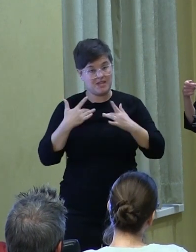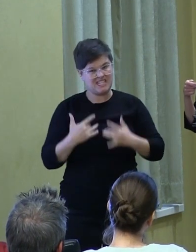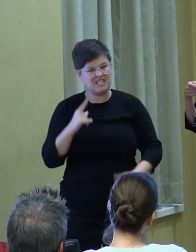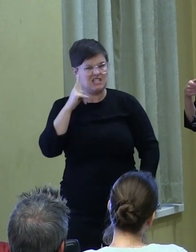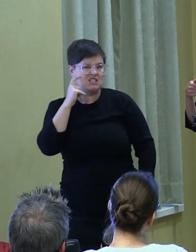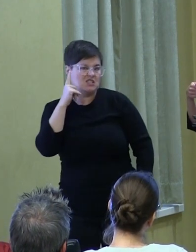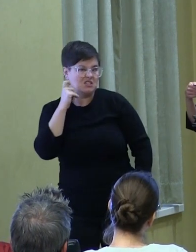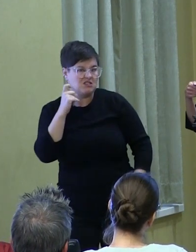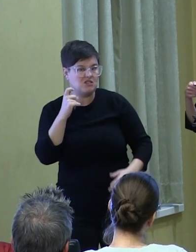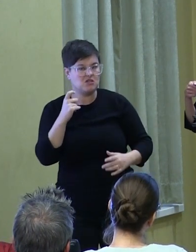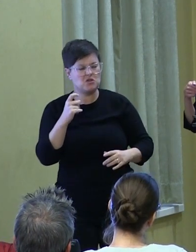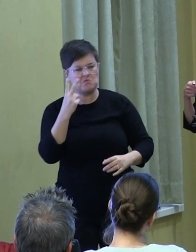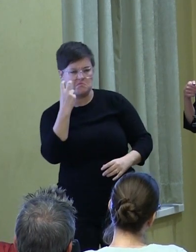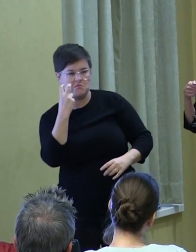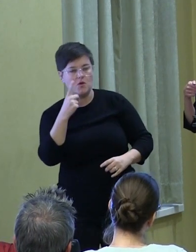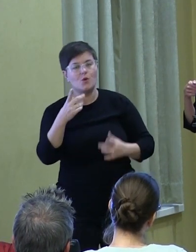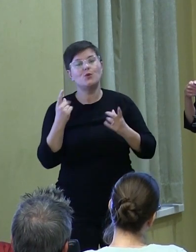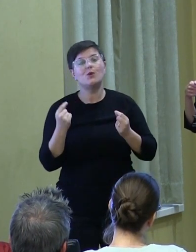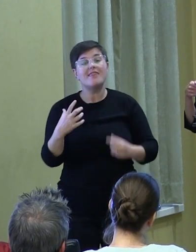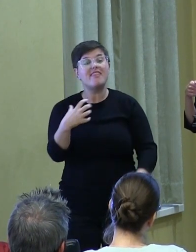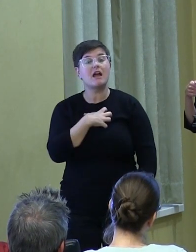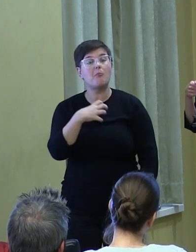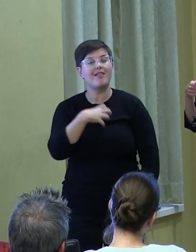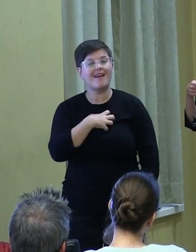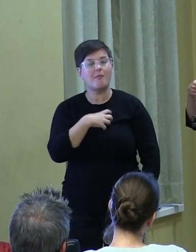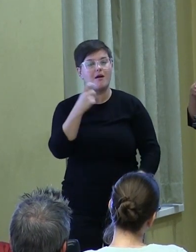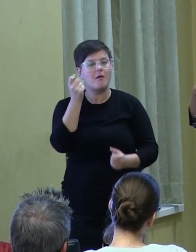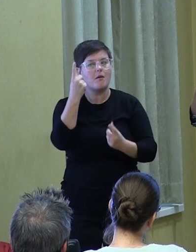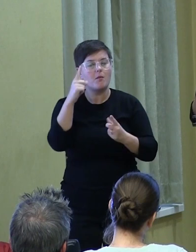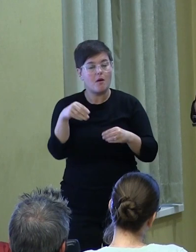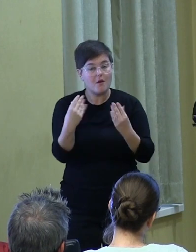complaining, but not putting forward any alternative instead.